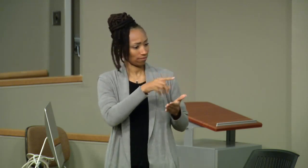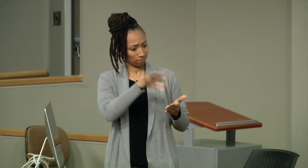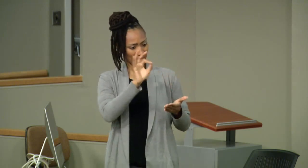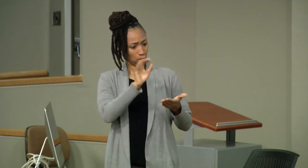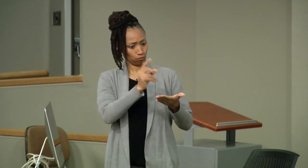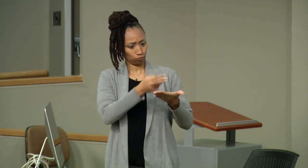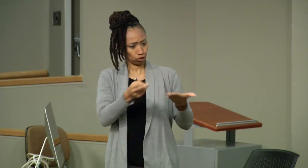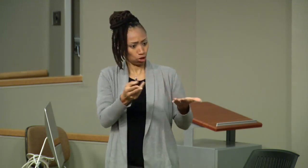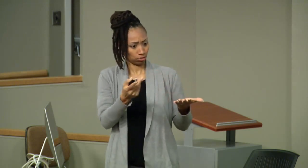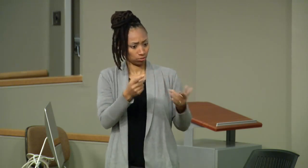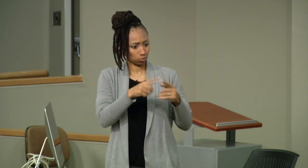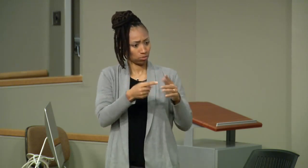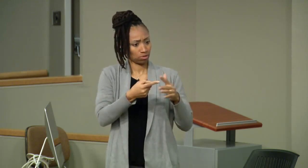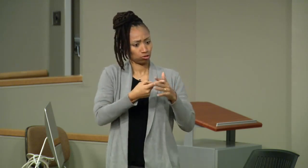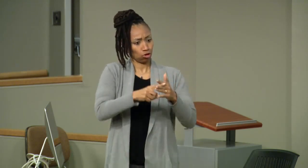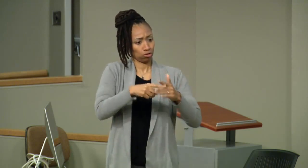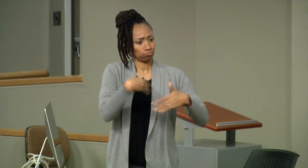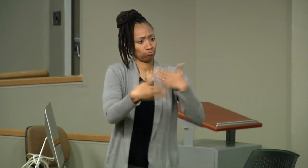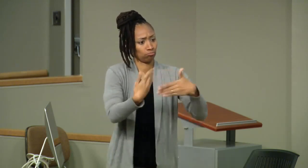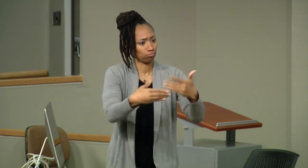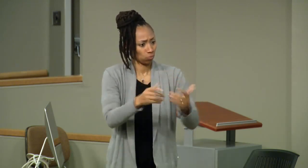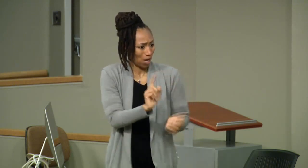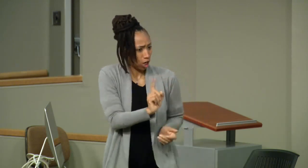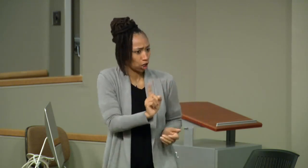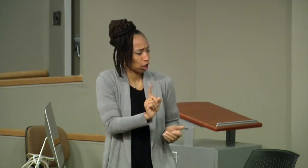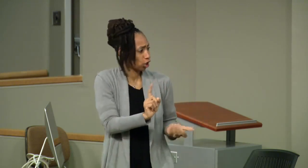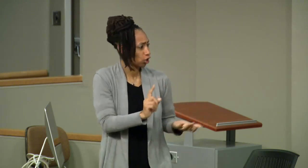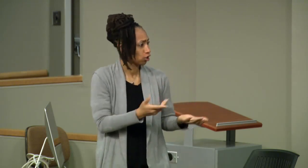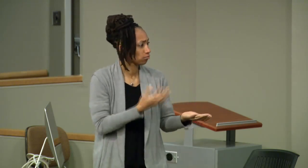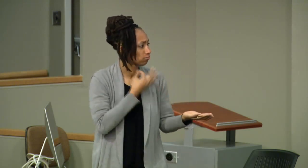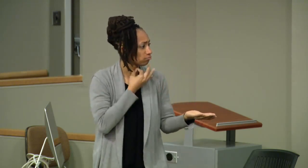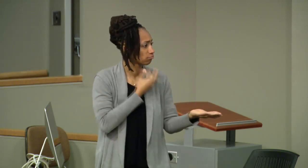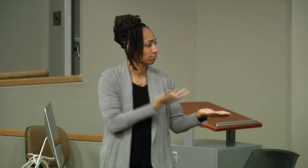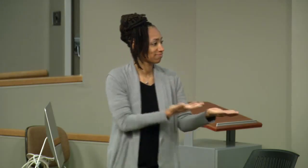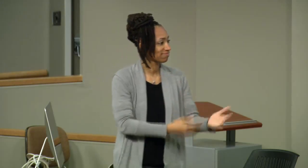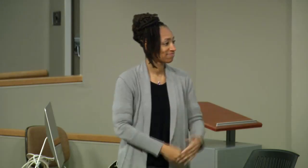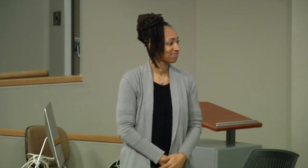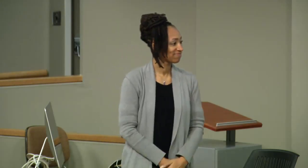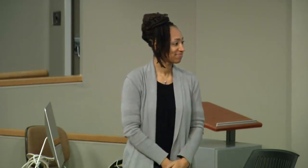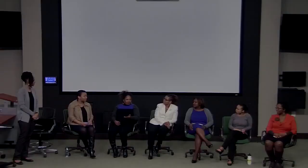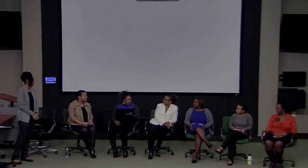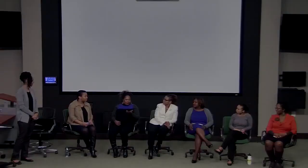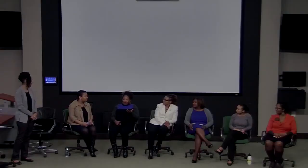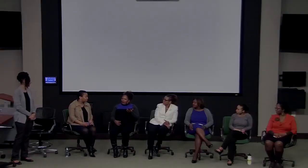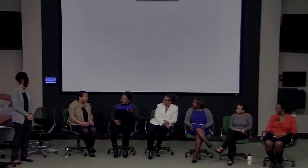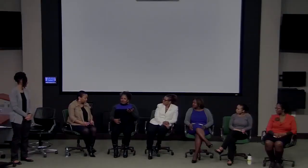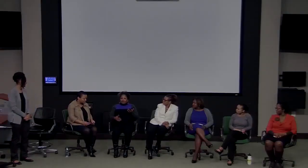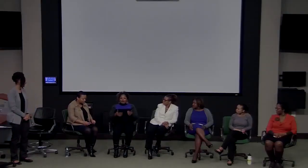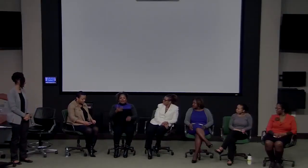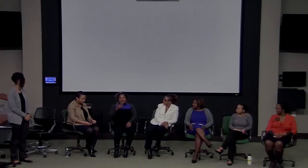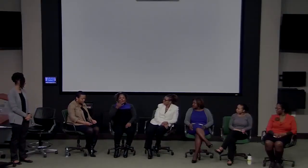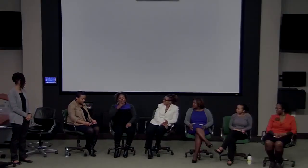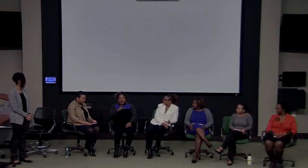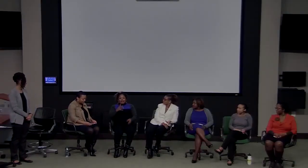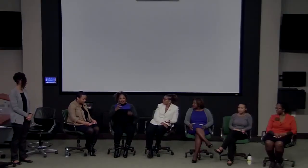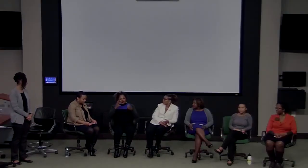where do you find resources and materials that allow you to go about doing this thing called mentoring